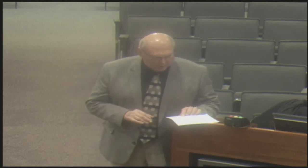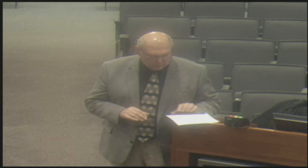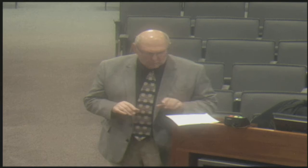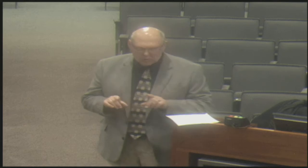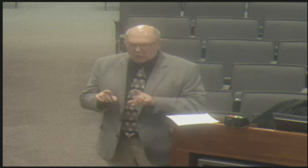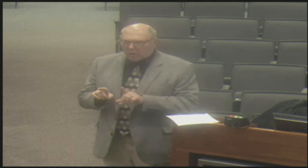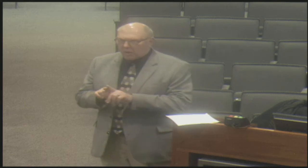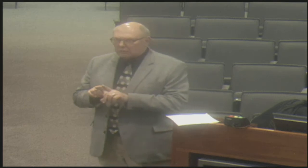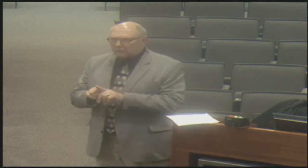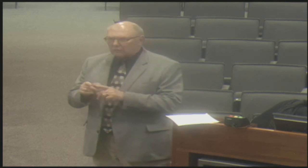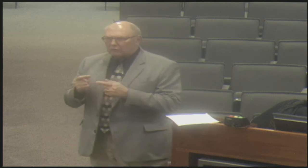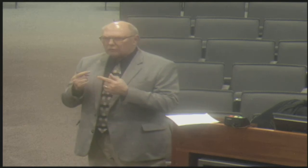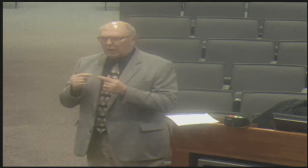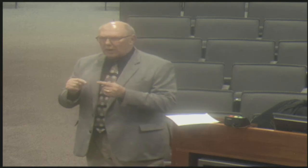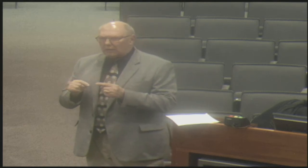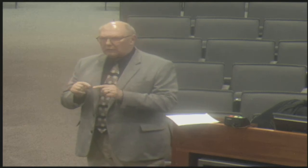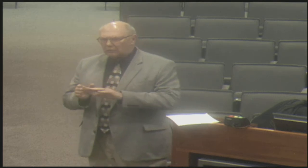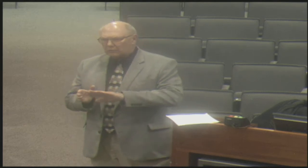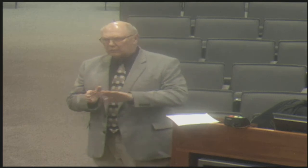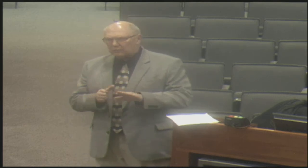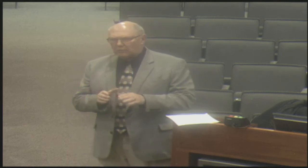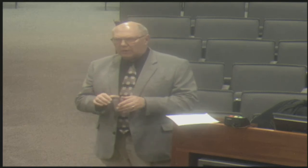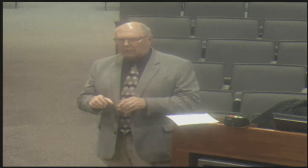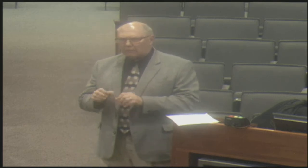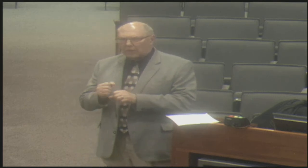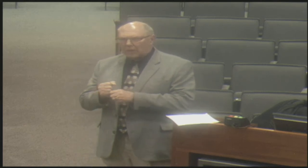And that's one of the things that we're addressing this next session.